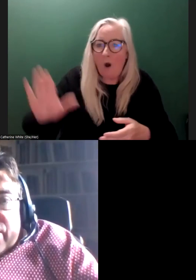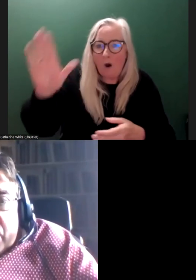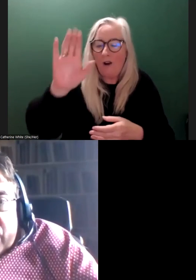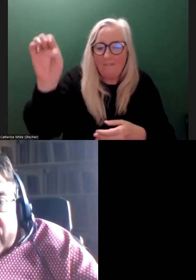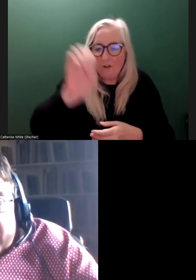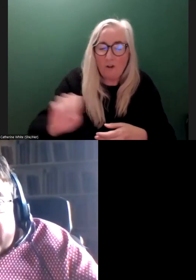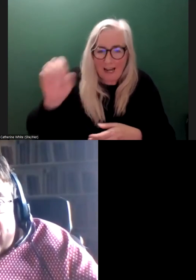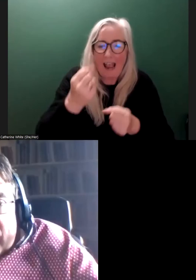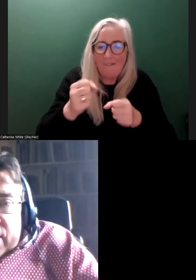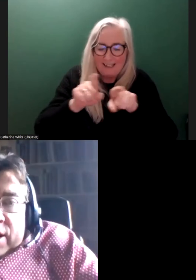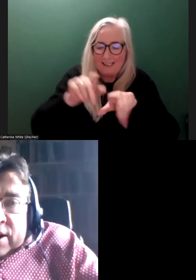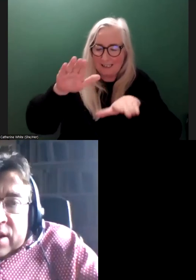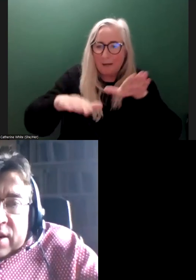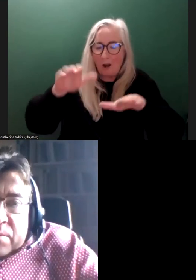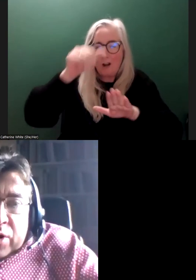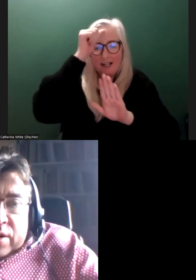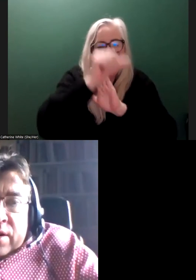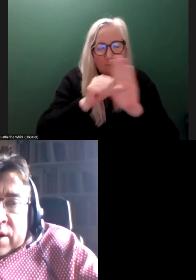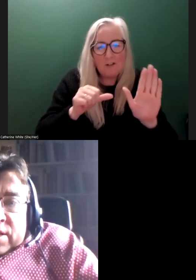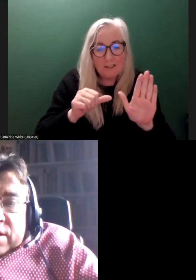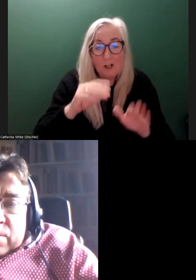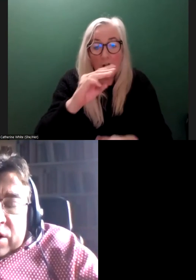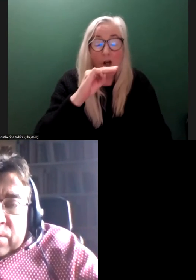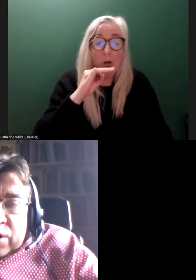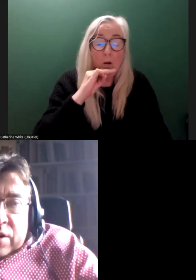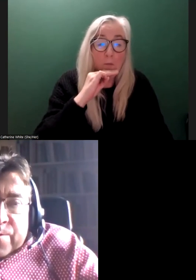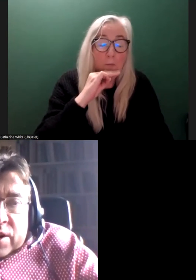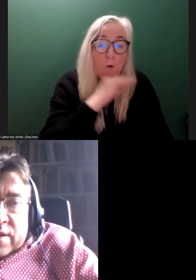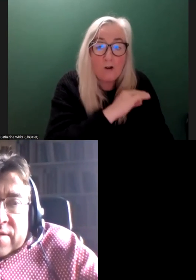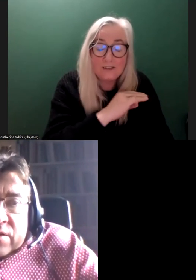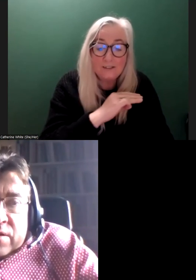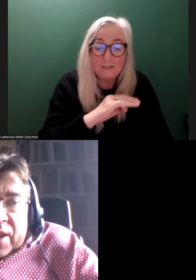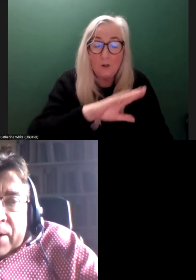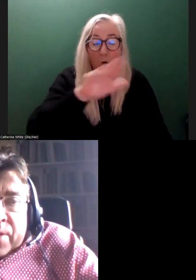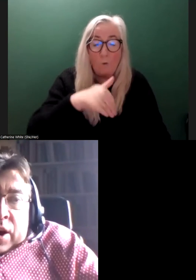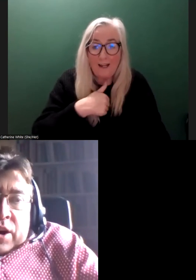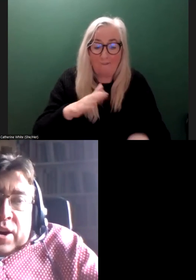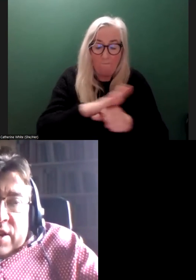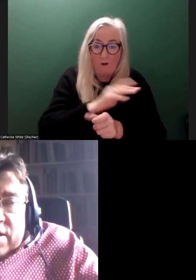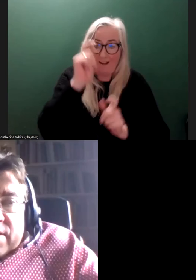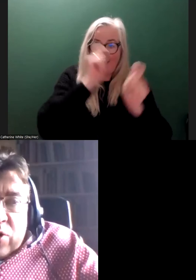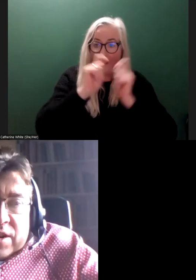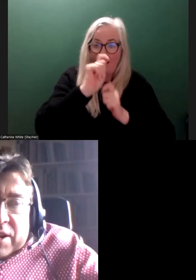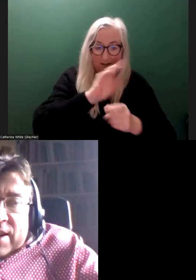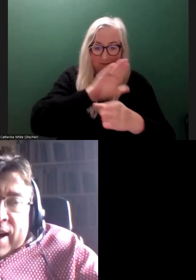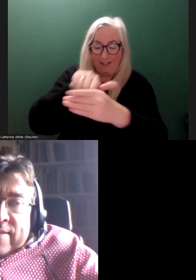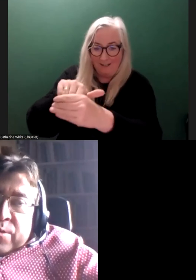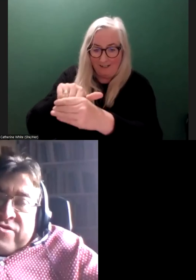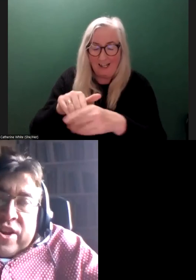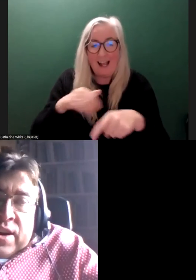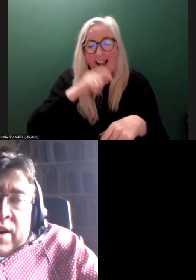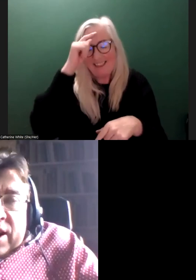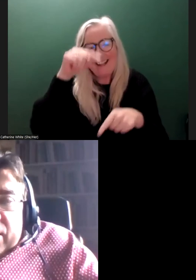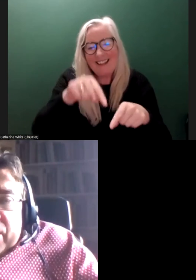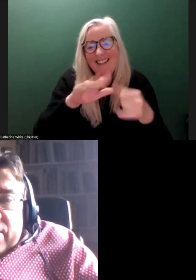have similar experiences. And it is important that we are fully considered. I think this is going to be the last